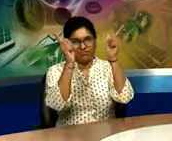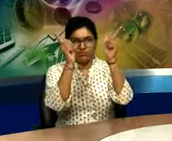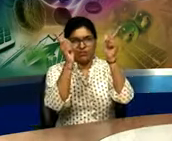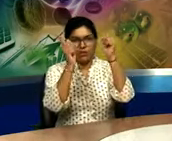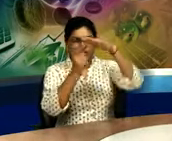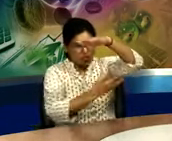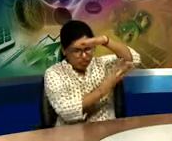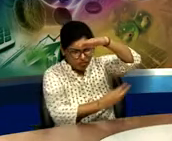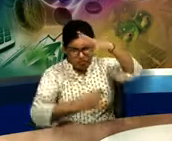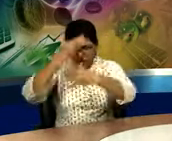banyan tree